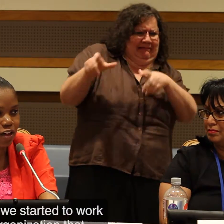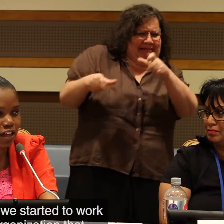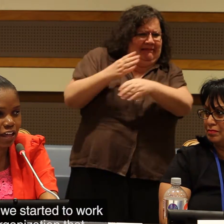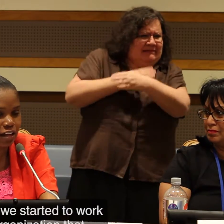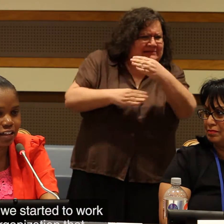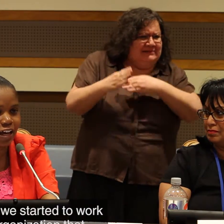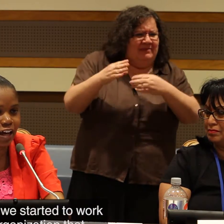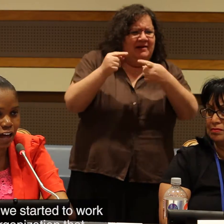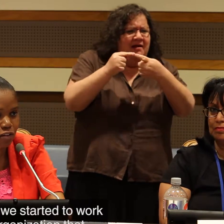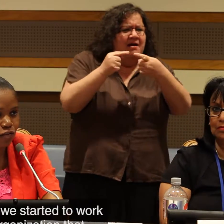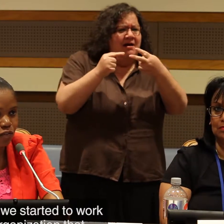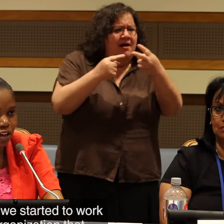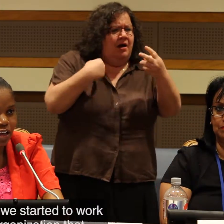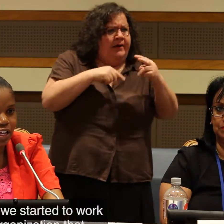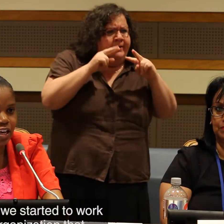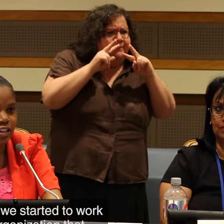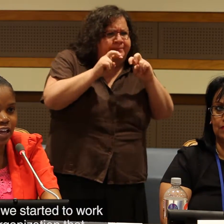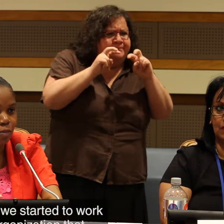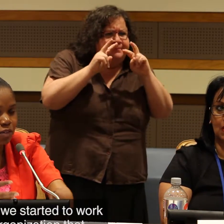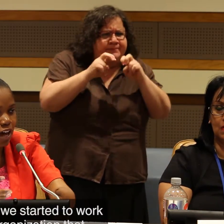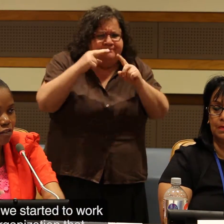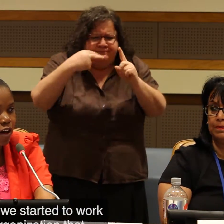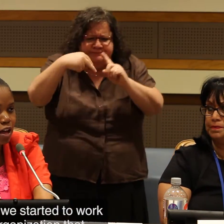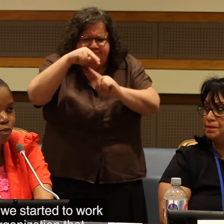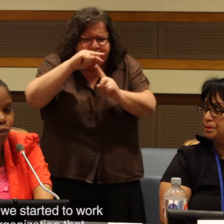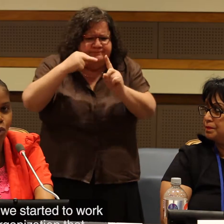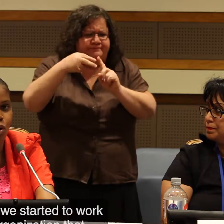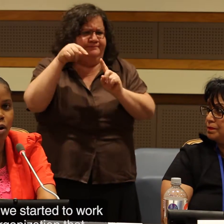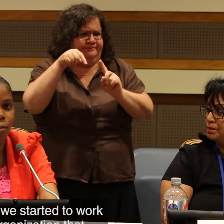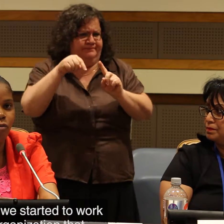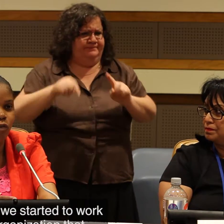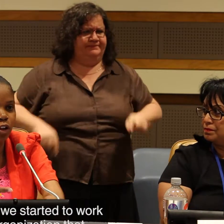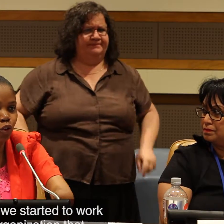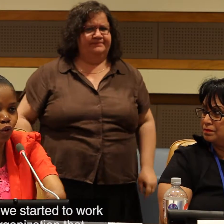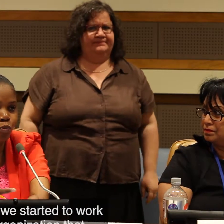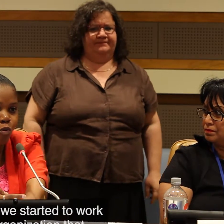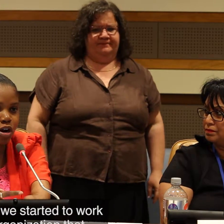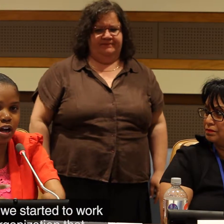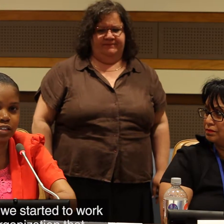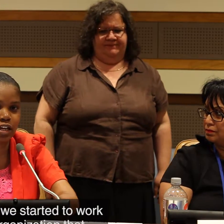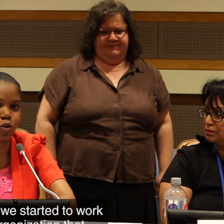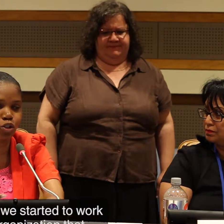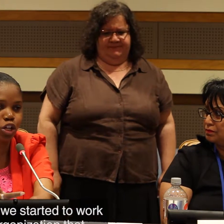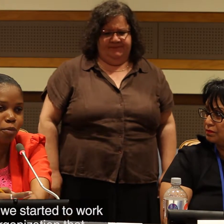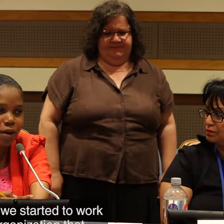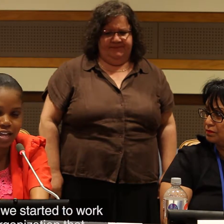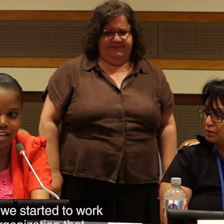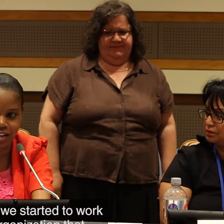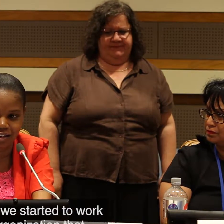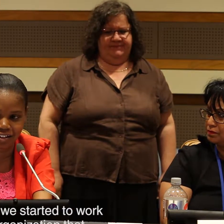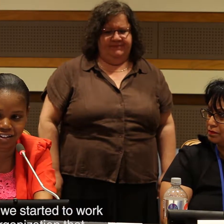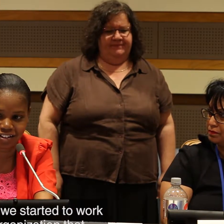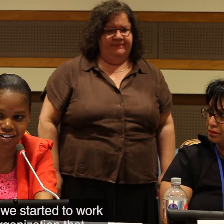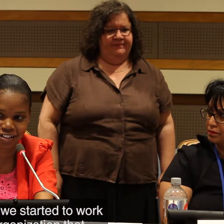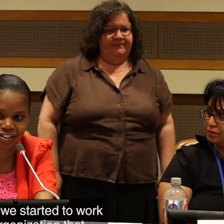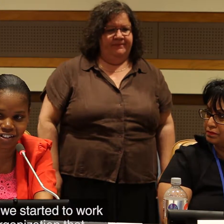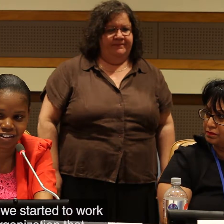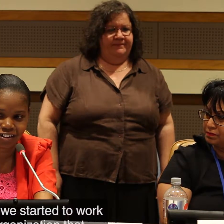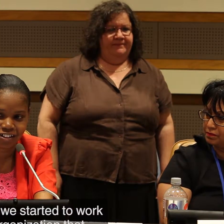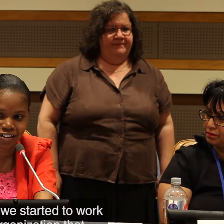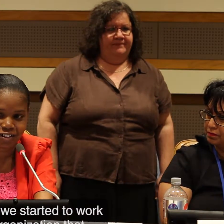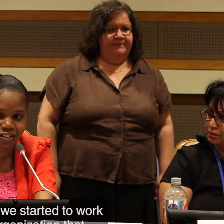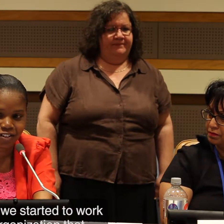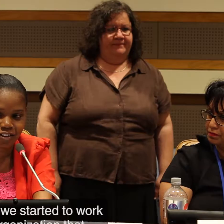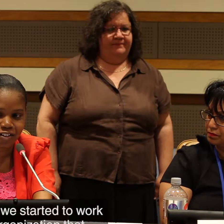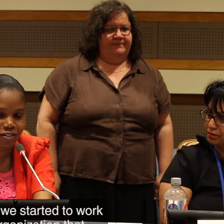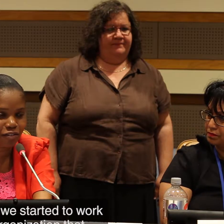avec DRRF, qui a pe travail pour faire tout le monde rentrer dans un seul panier. And we've